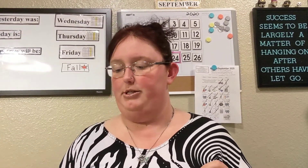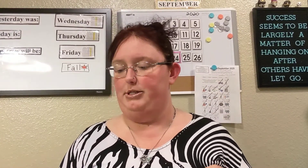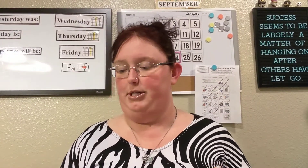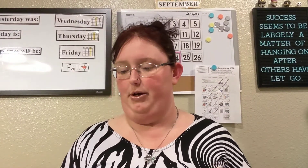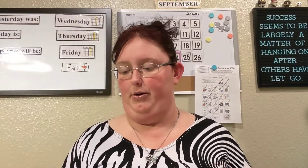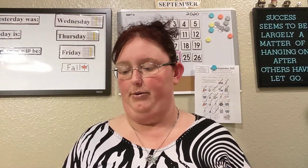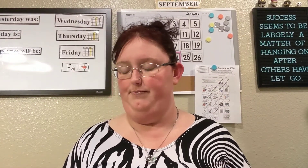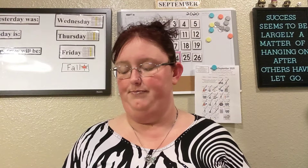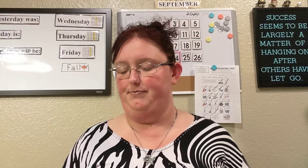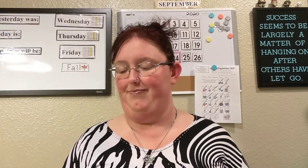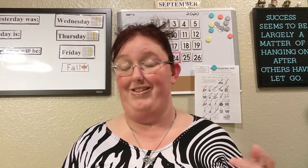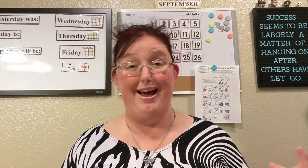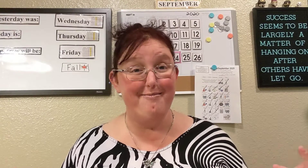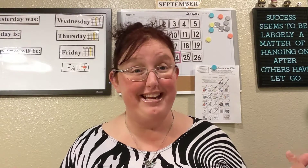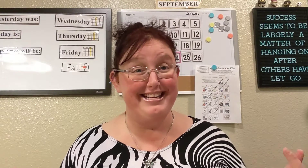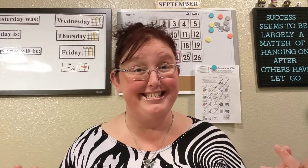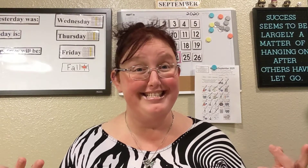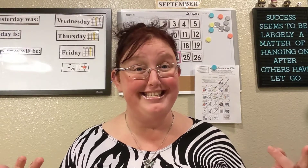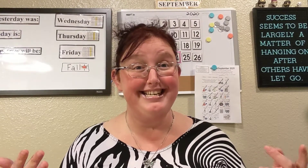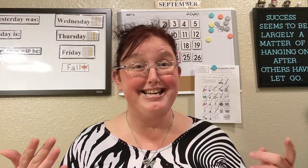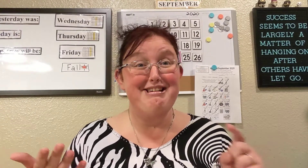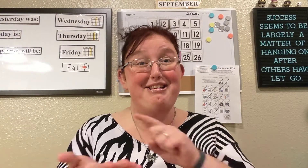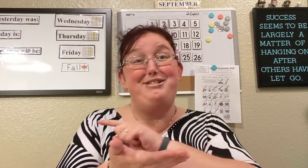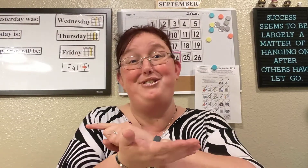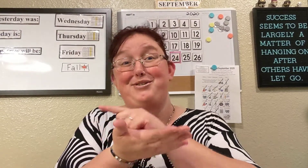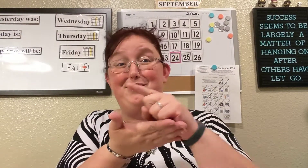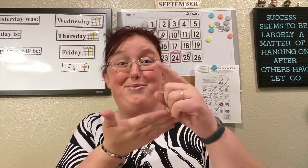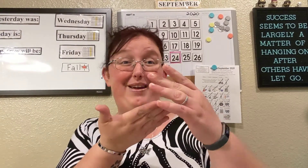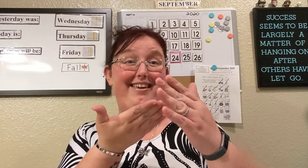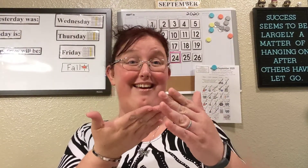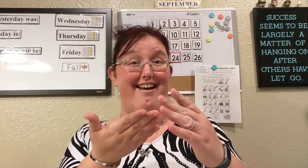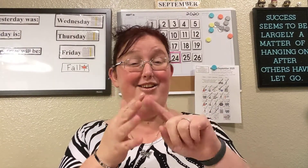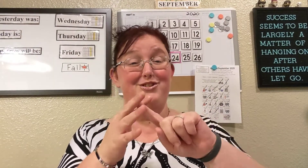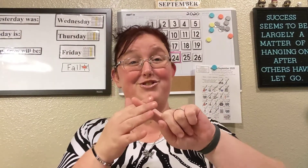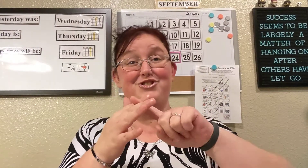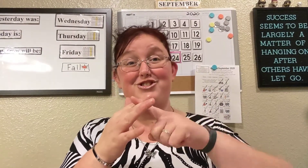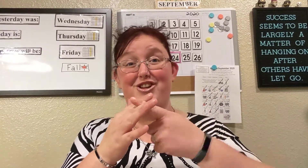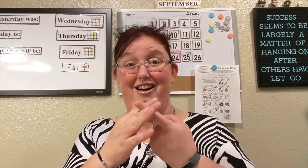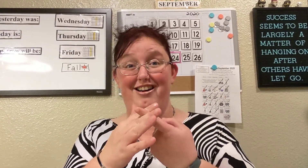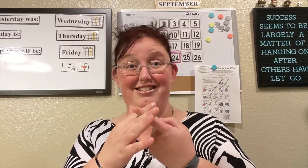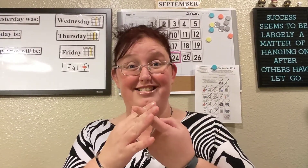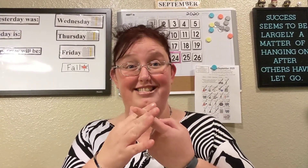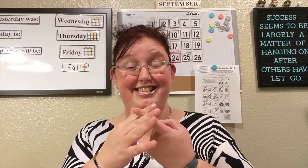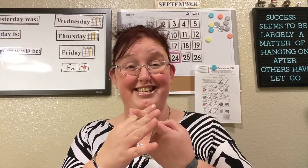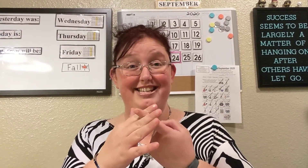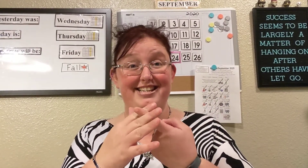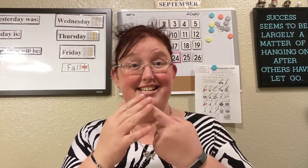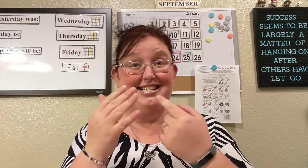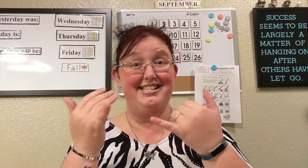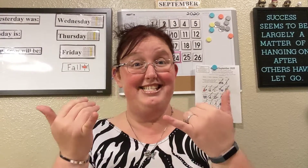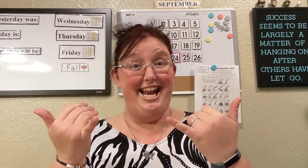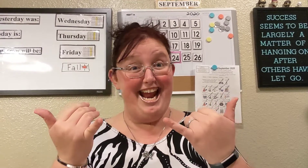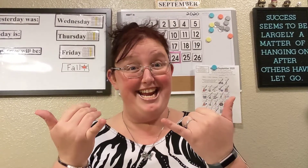so that means that your weekend starts today. Okay.